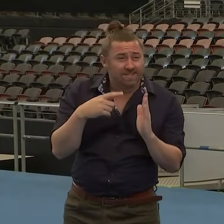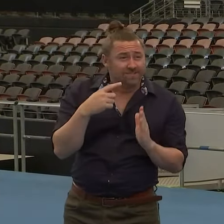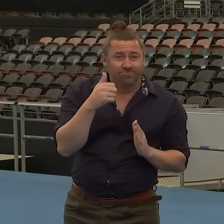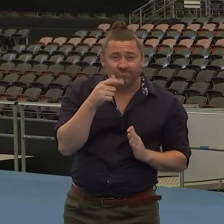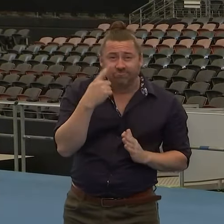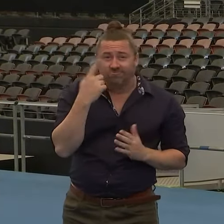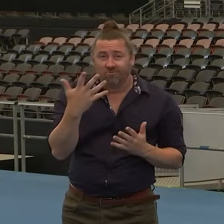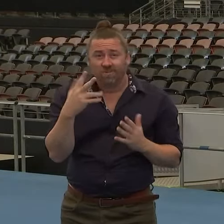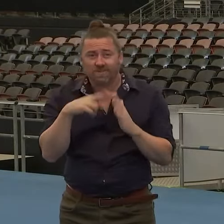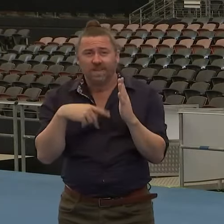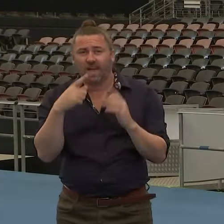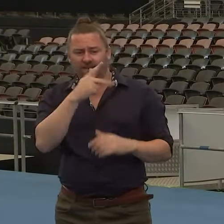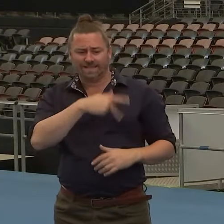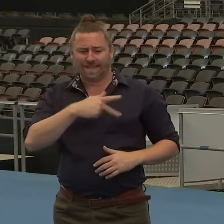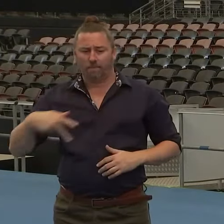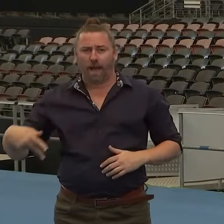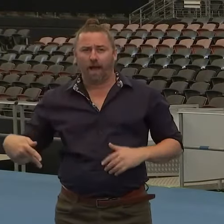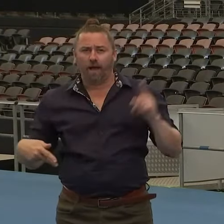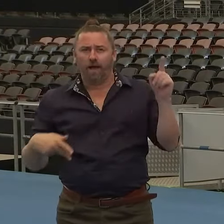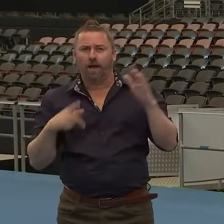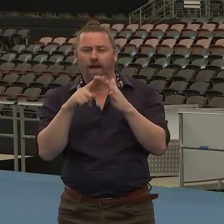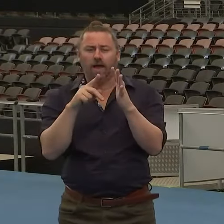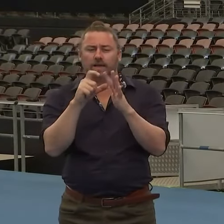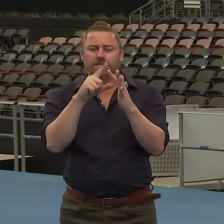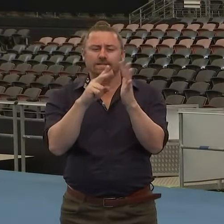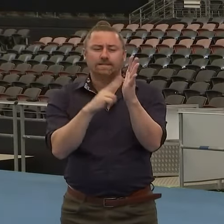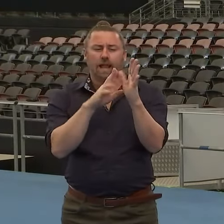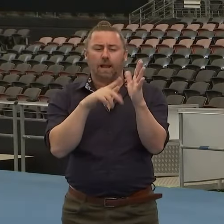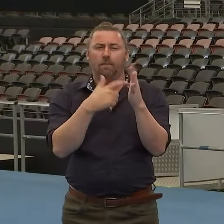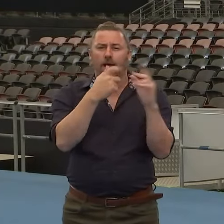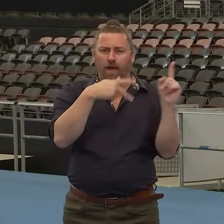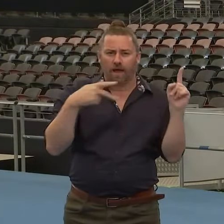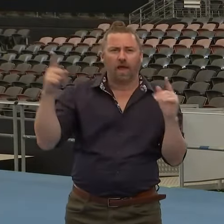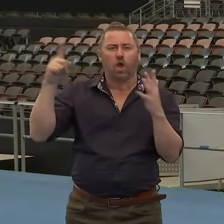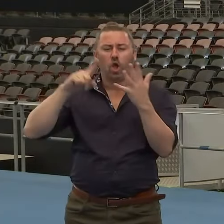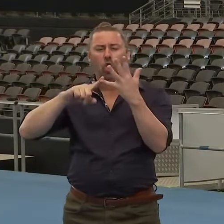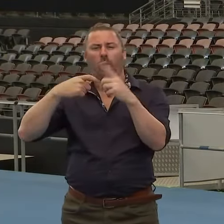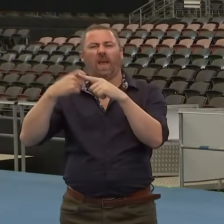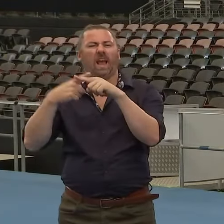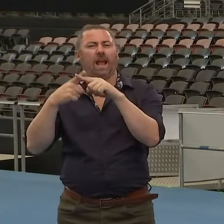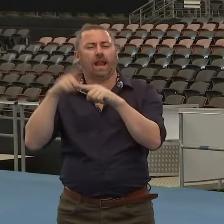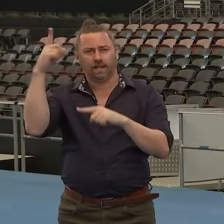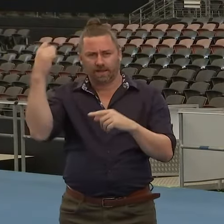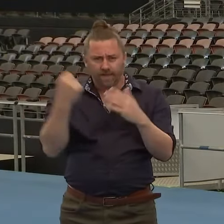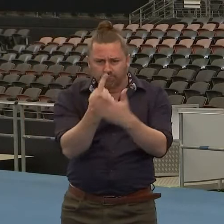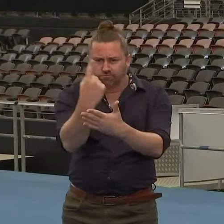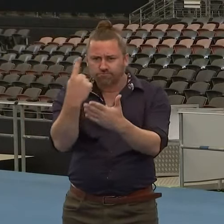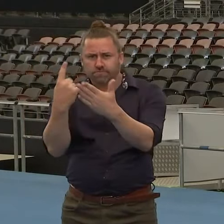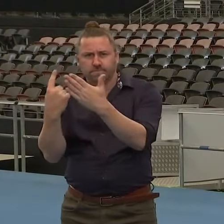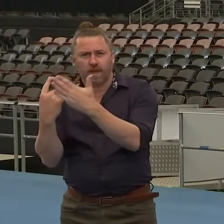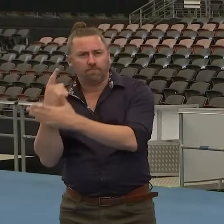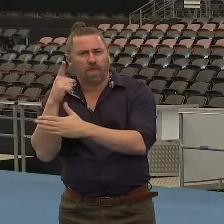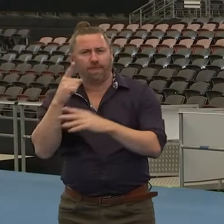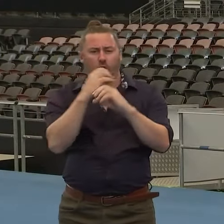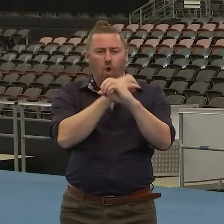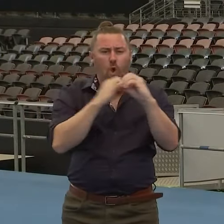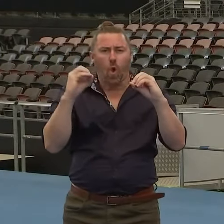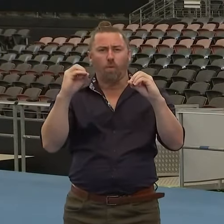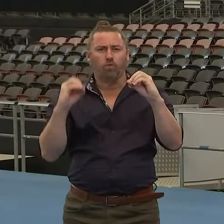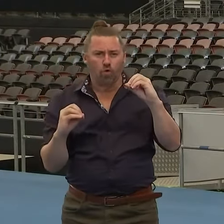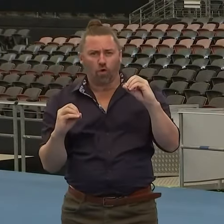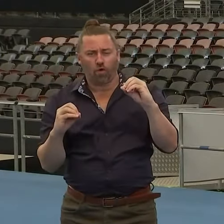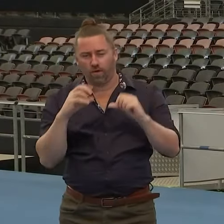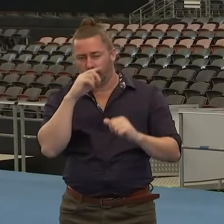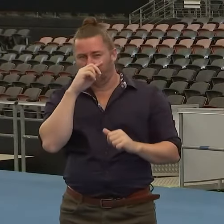Denmark and the United Kingdom where there have been a number of isolates identified. In fact, this particular virus was